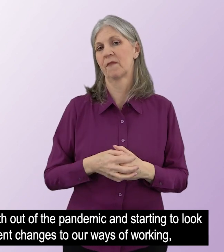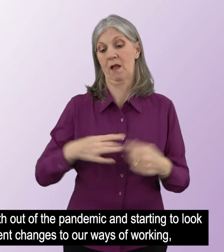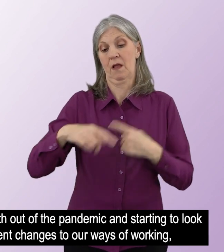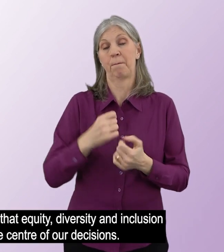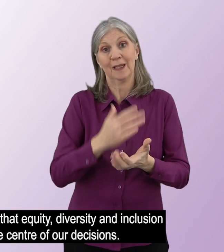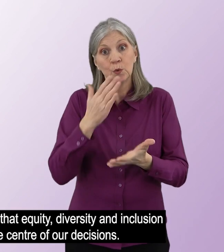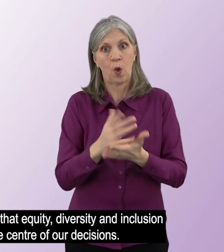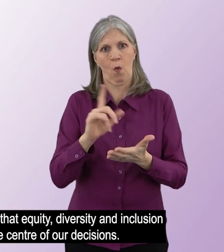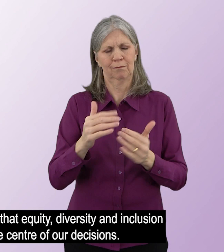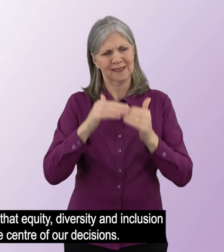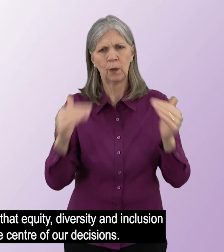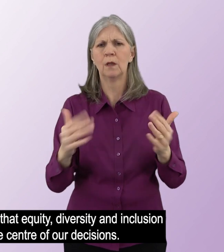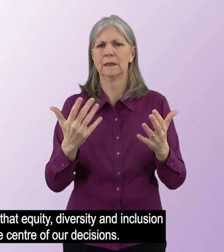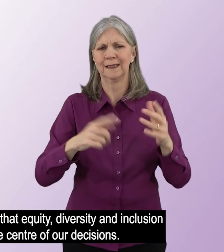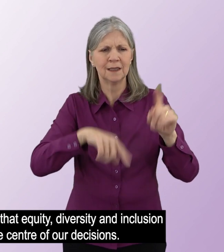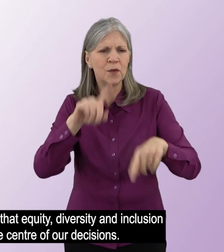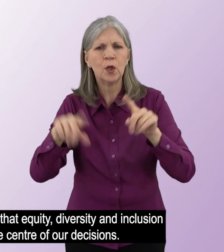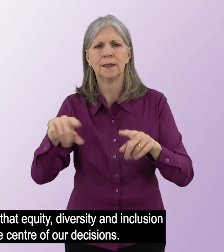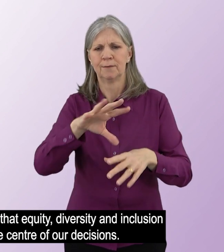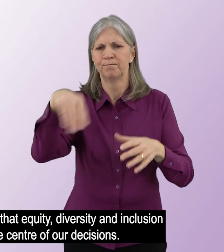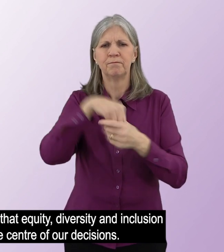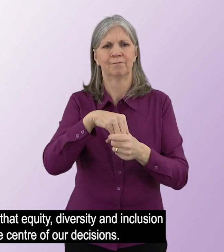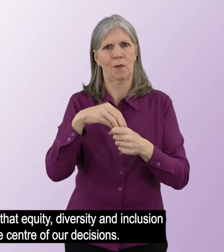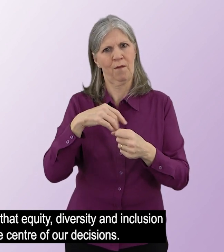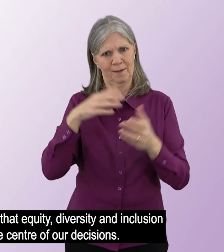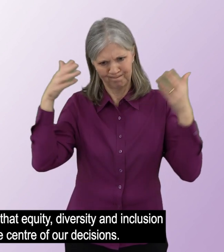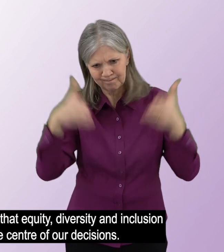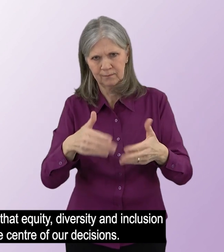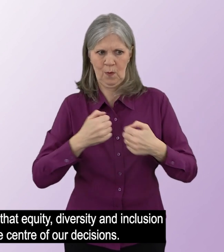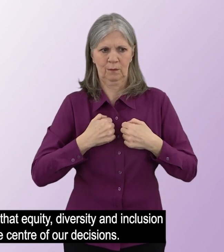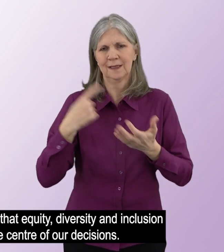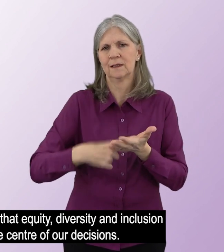ensured that equity, diversity and inclusion are at the centre of our decisions.